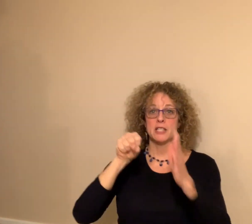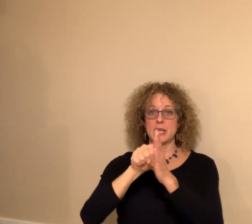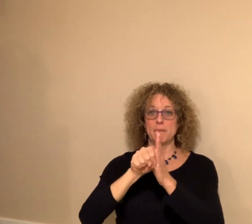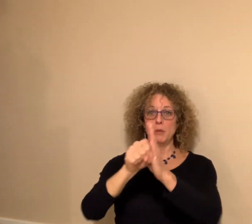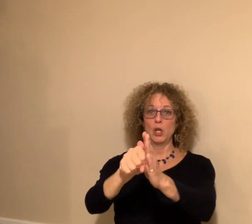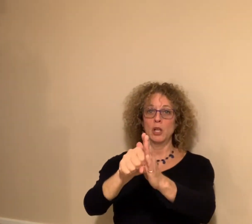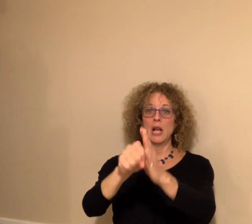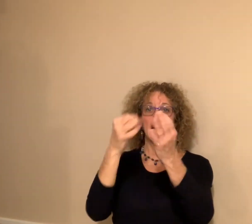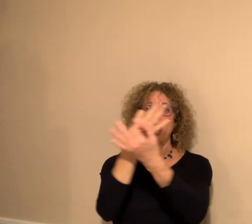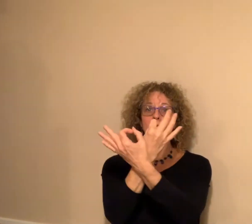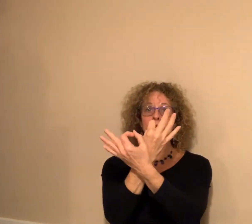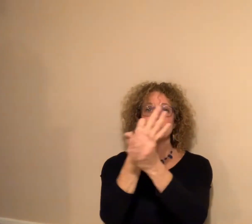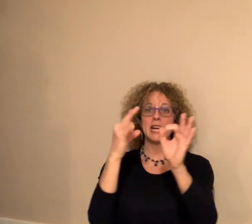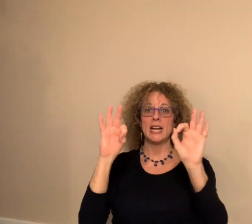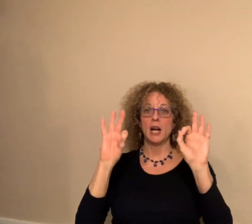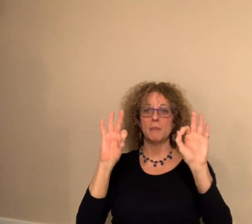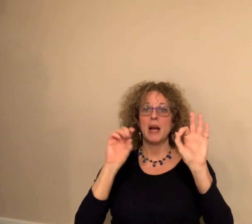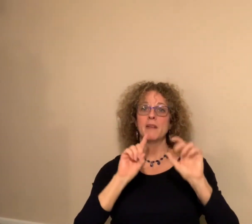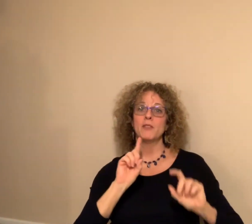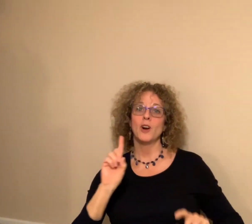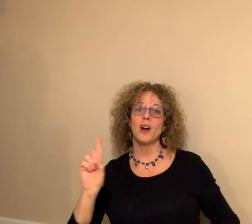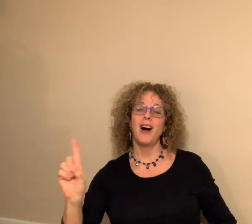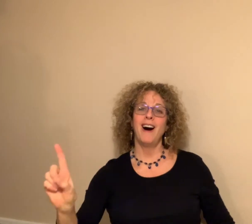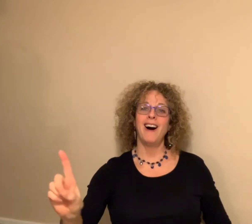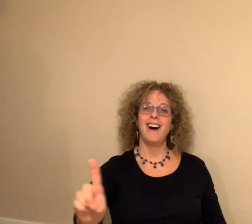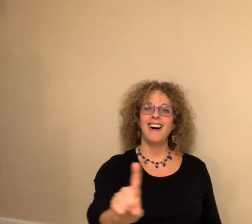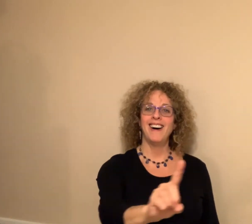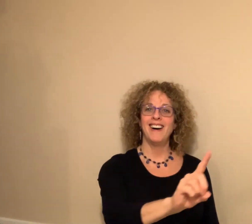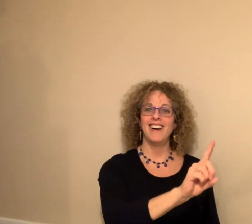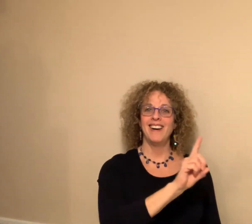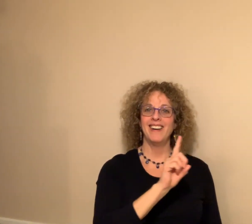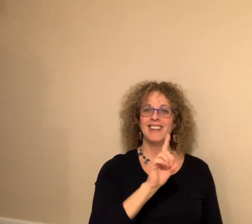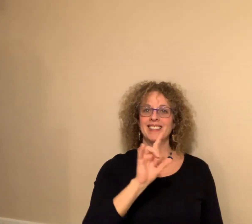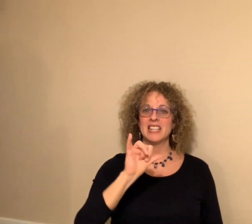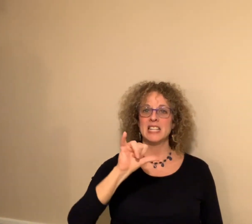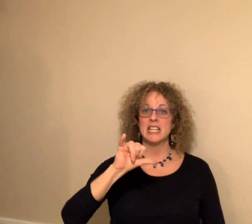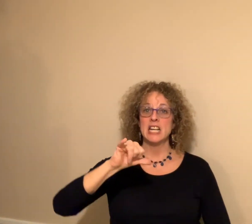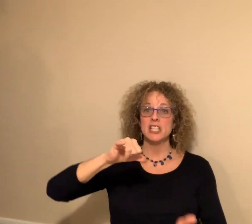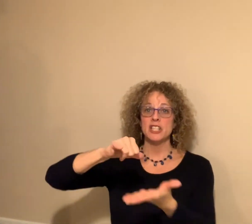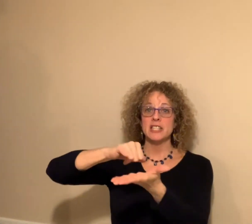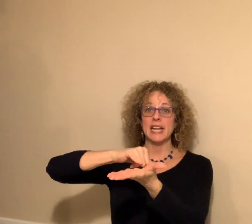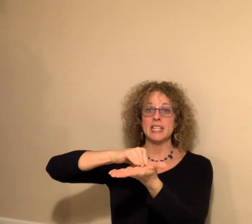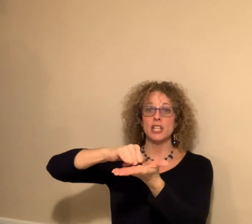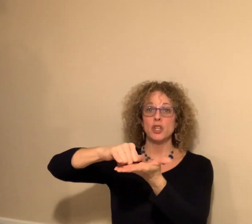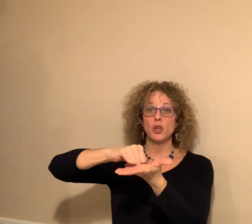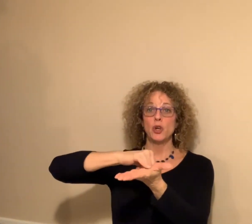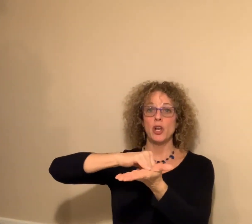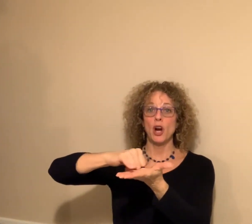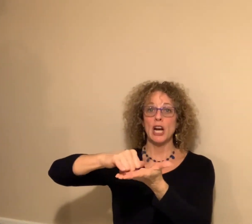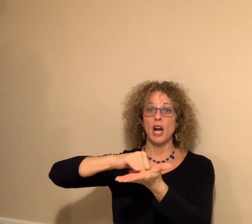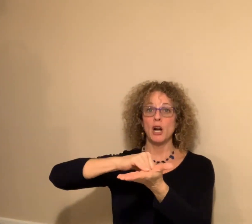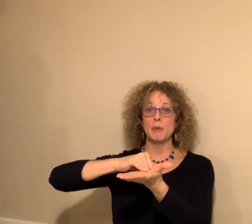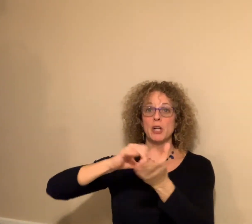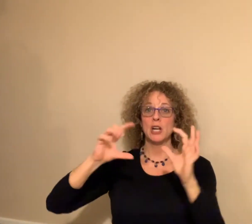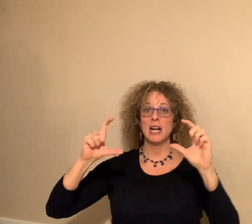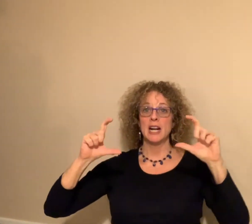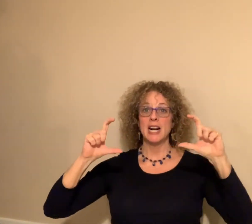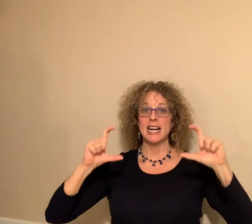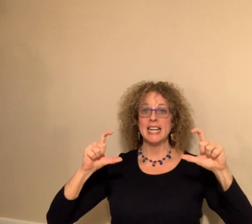symbol of freedom for all. She stands in New York Harbor, a